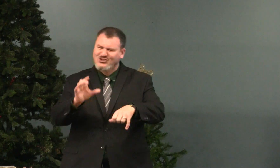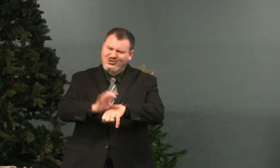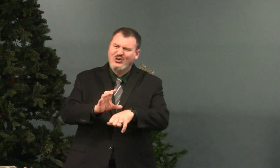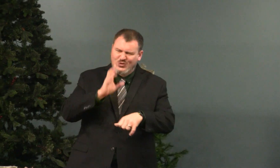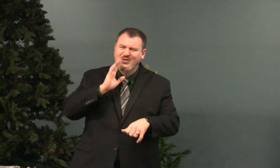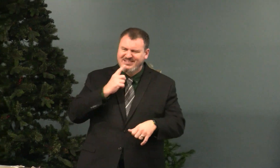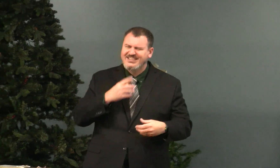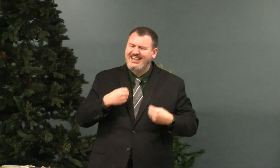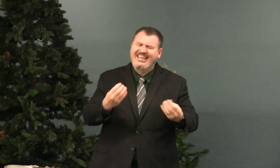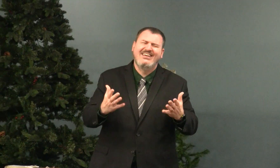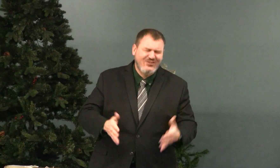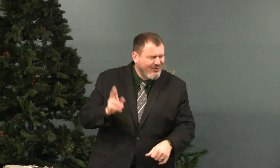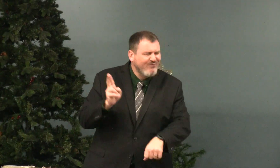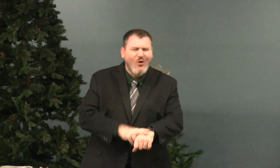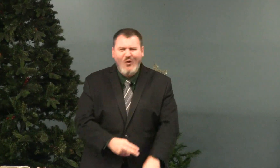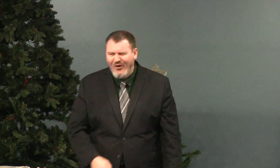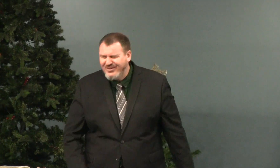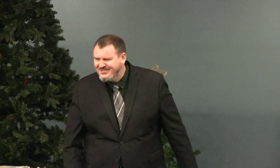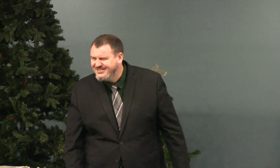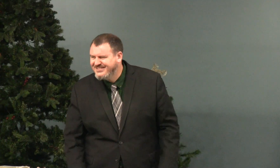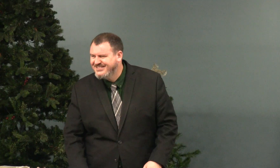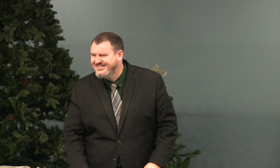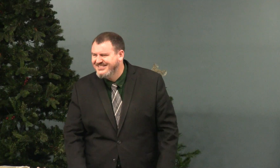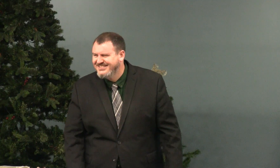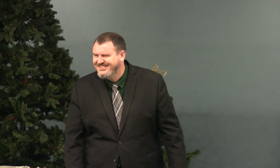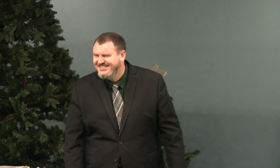Oh, of course here in church we're giving. Of course we are.